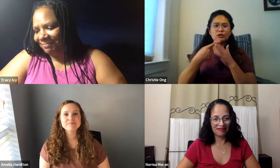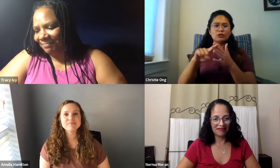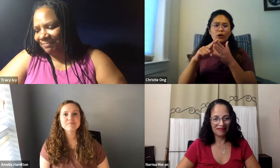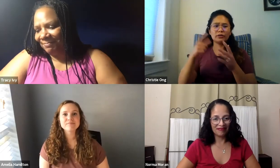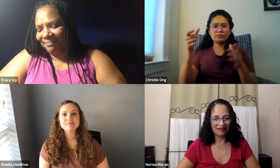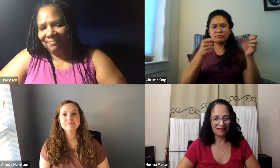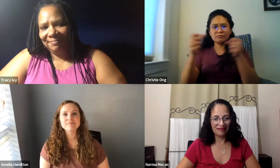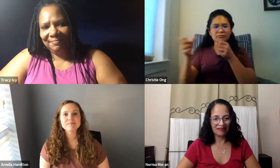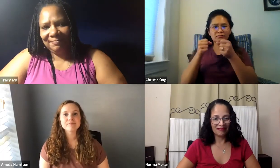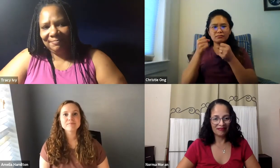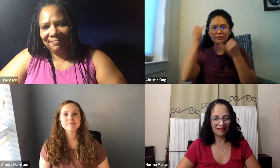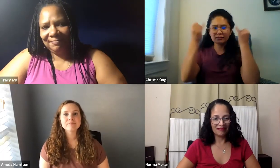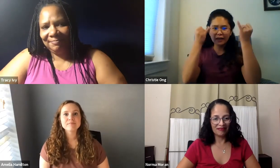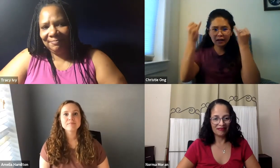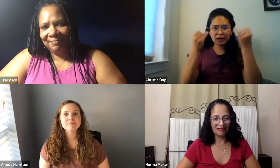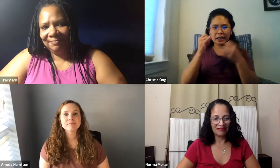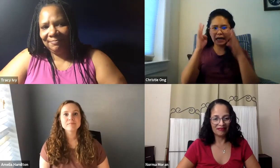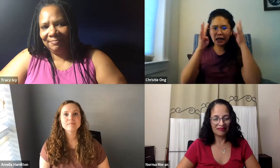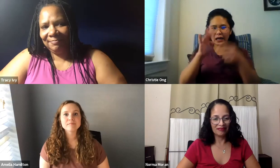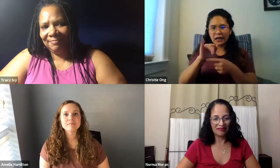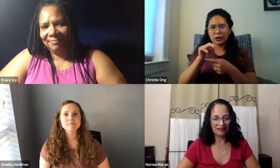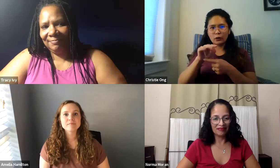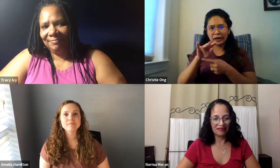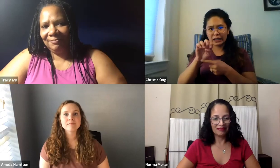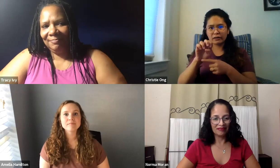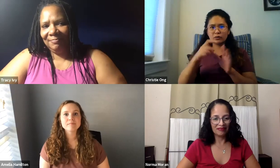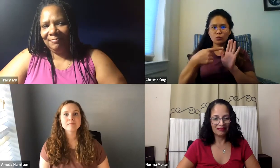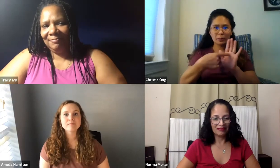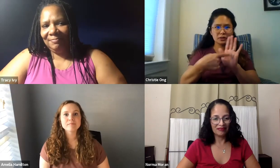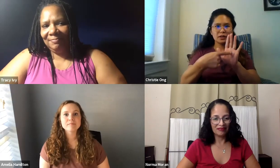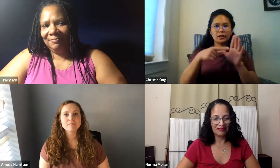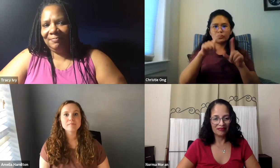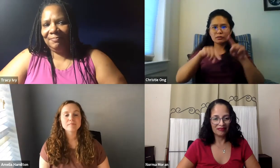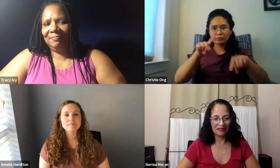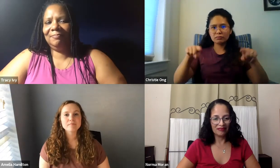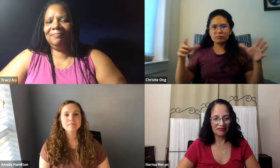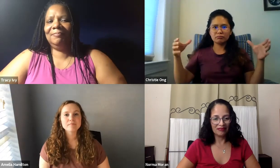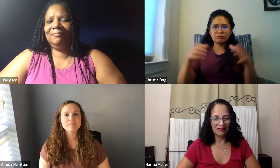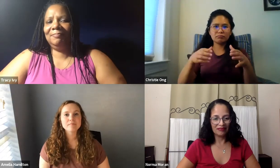I think I would start by bringing in different ideas, trying to be innovative.